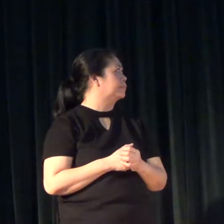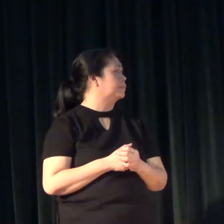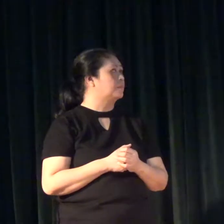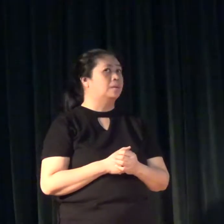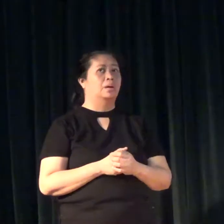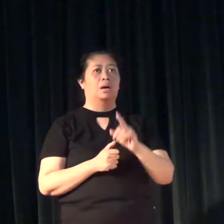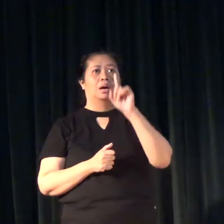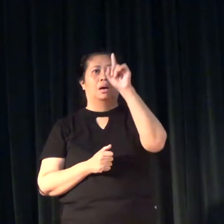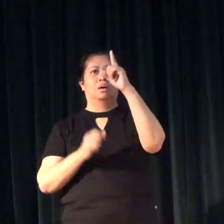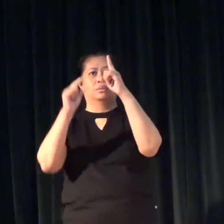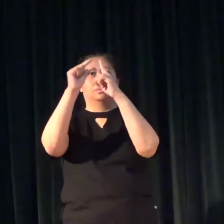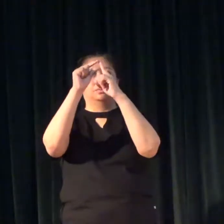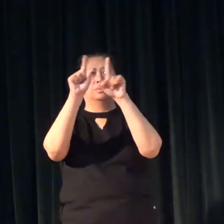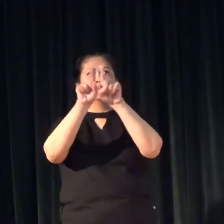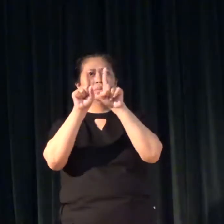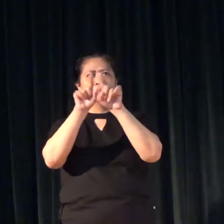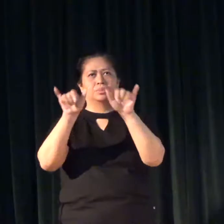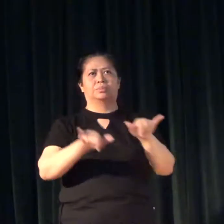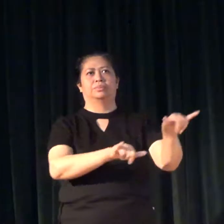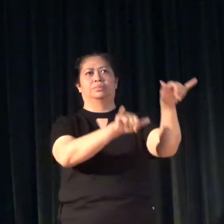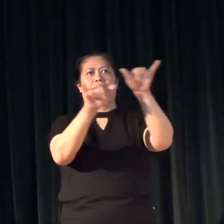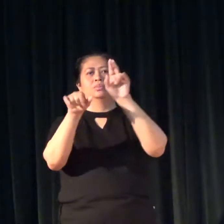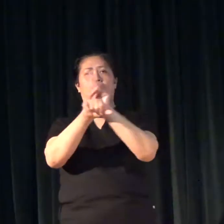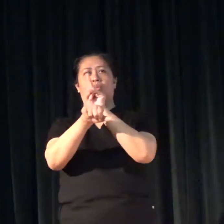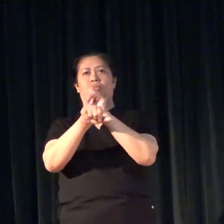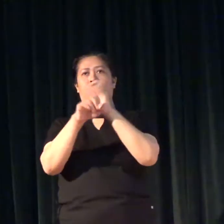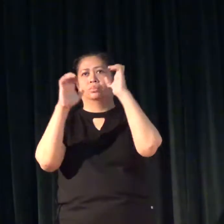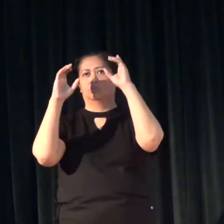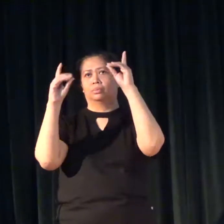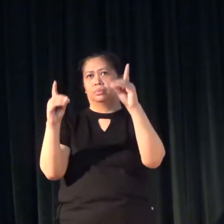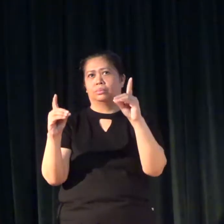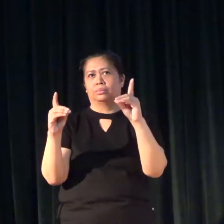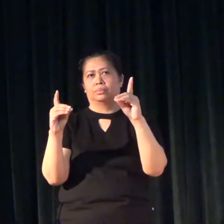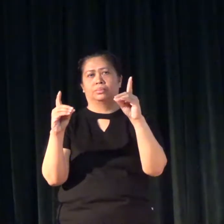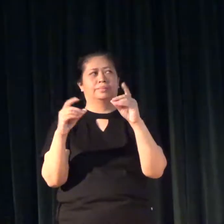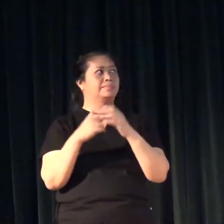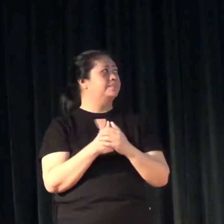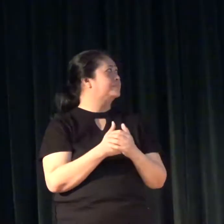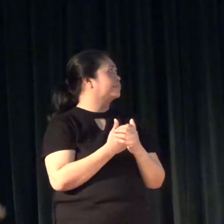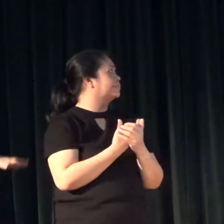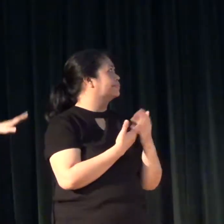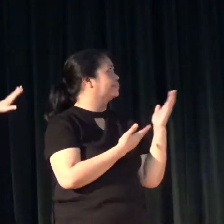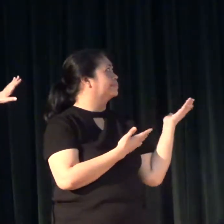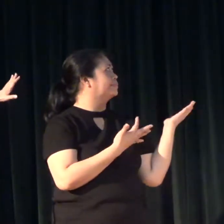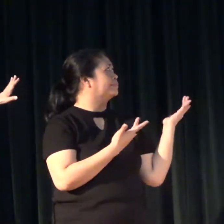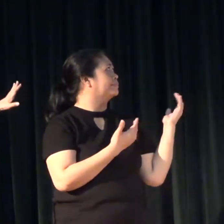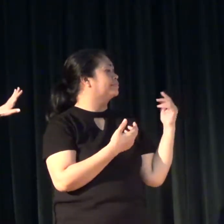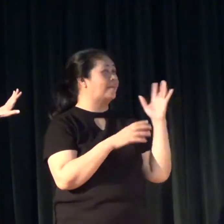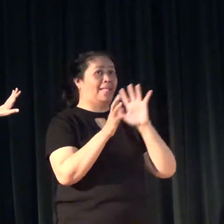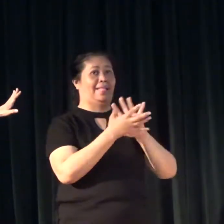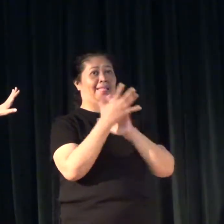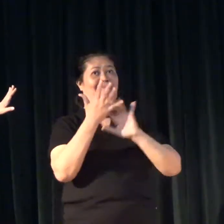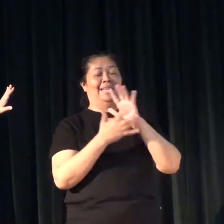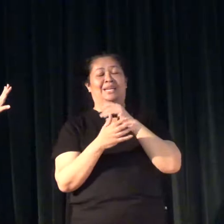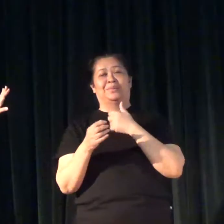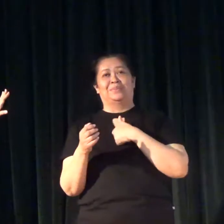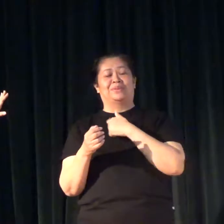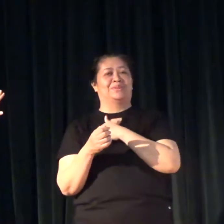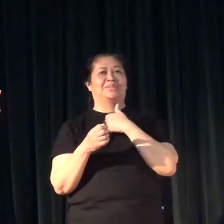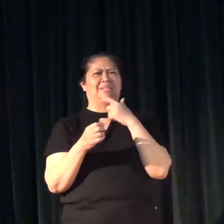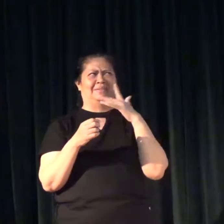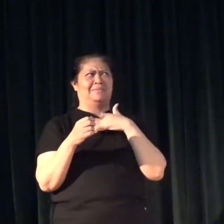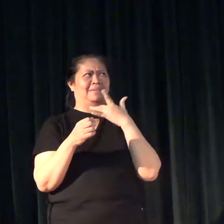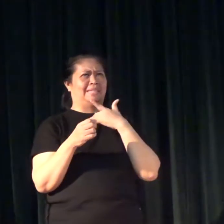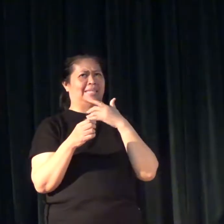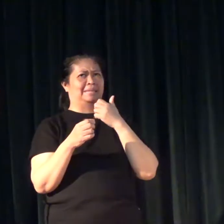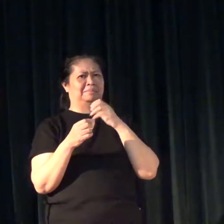One term also that's commonly used in the education dunayan, that hap, bilo-bilo na. So, I have a